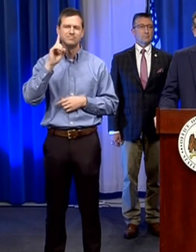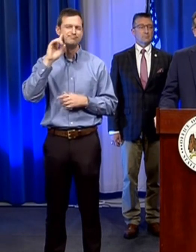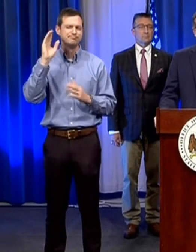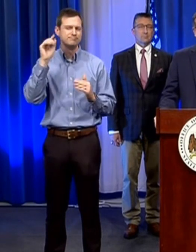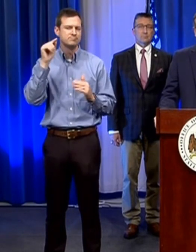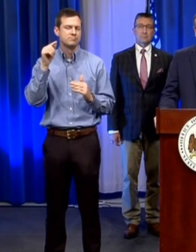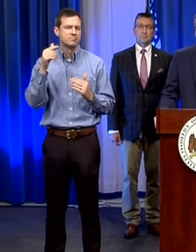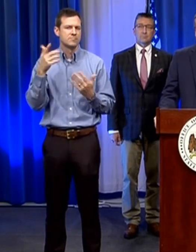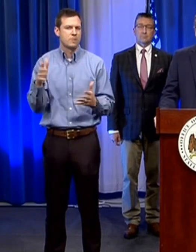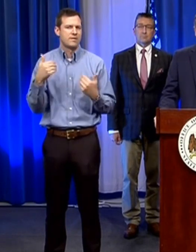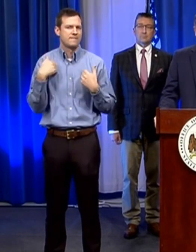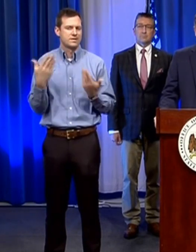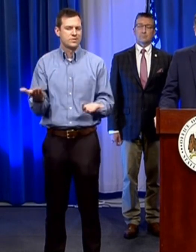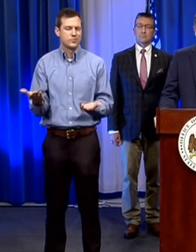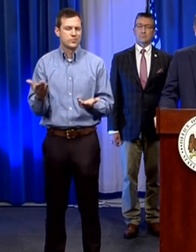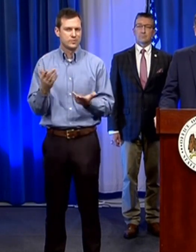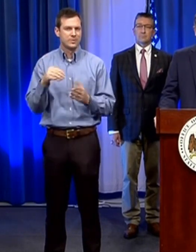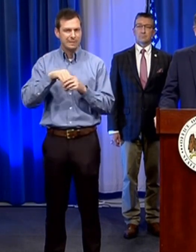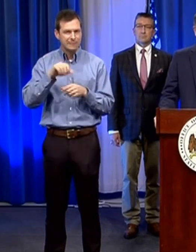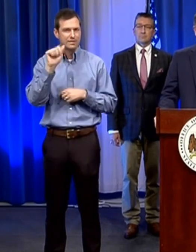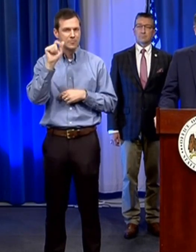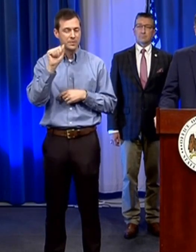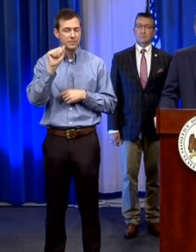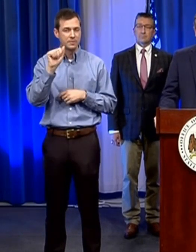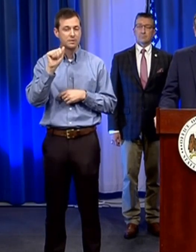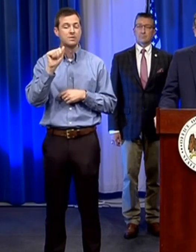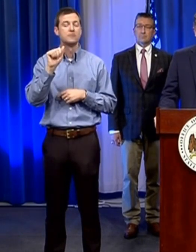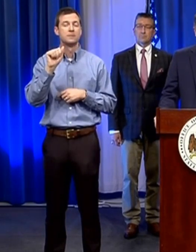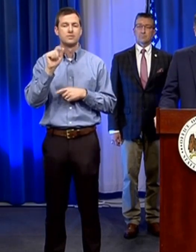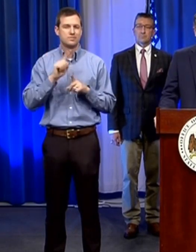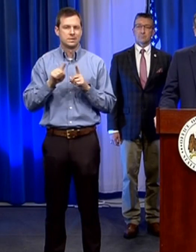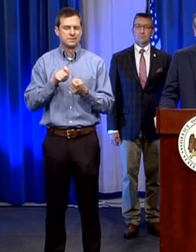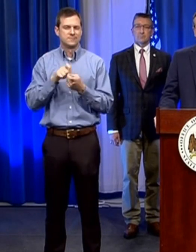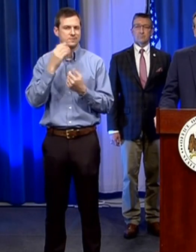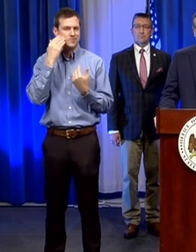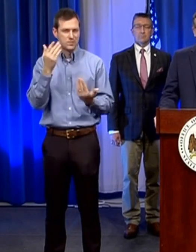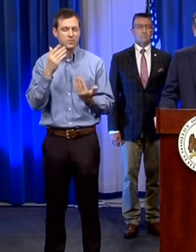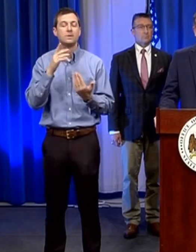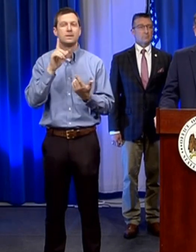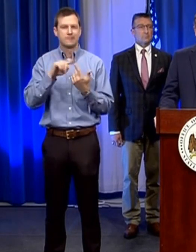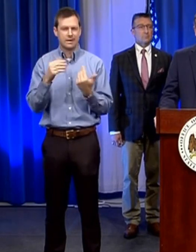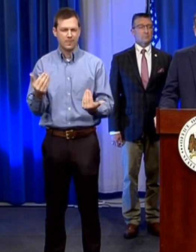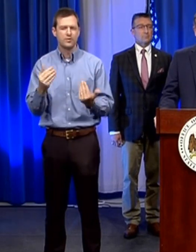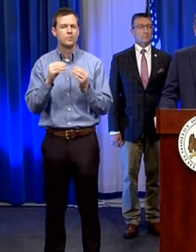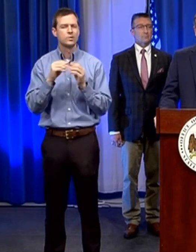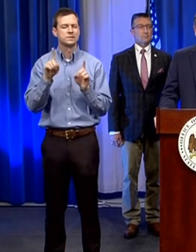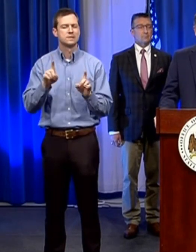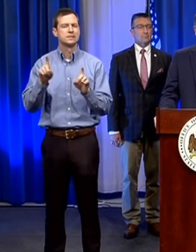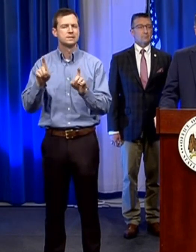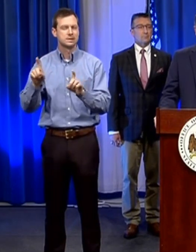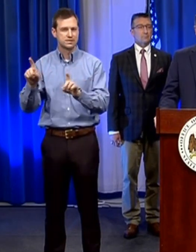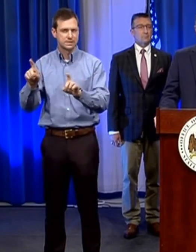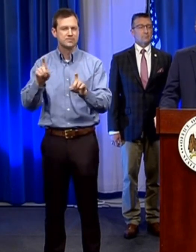disease transmission in our state but as we have ramped up our testing capacity we are starting to find these cases